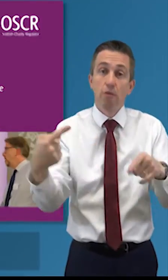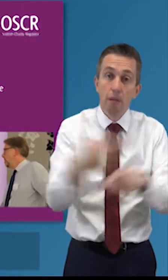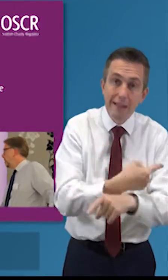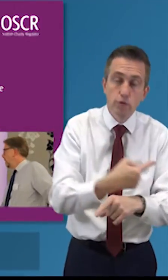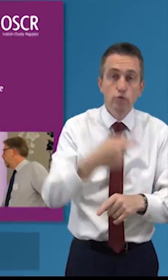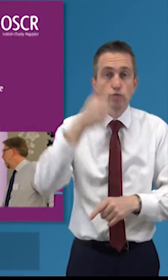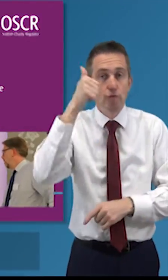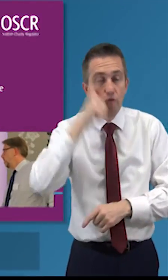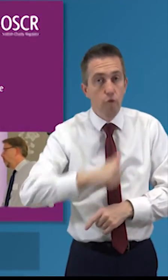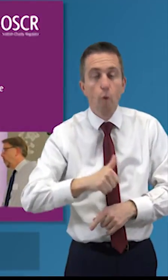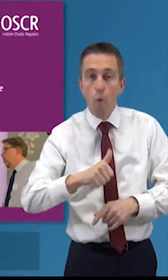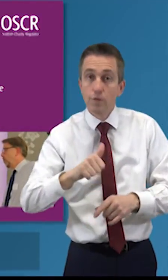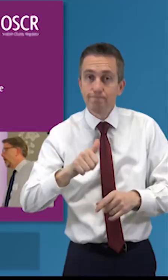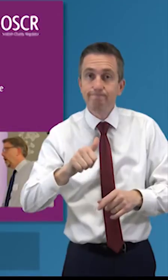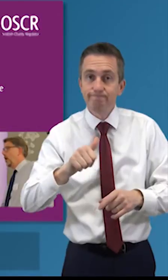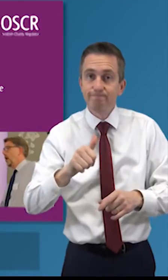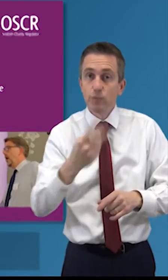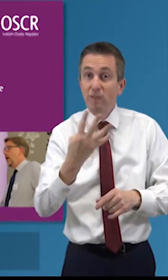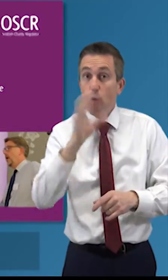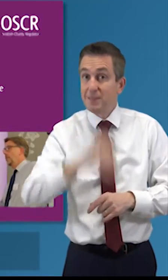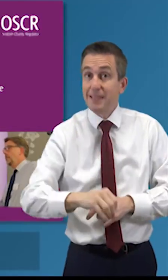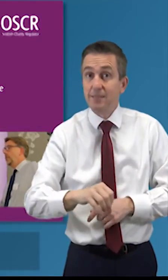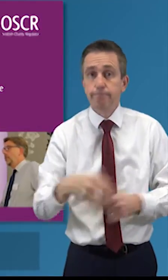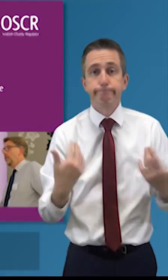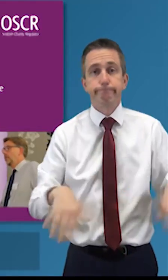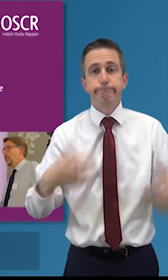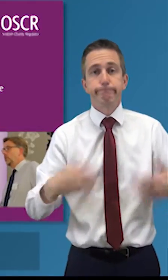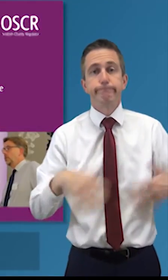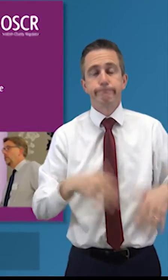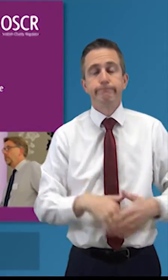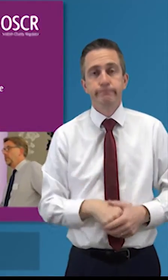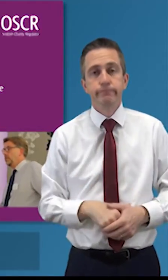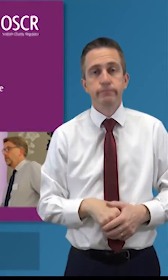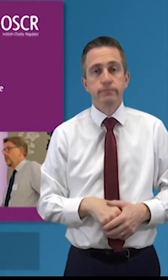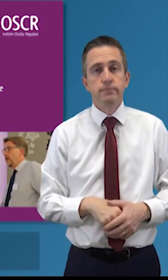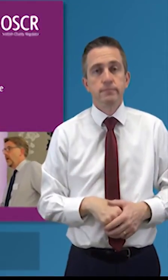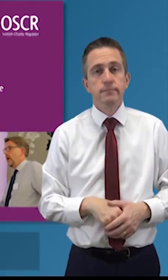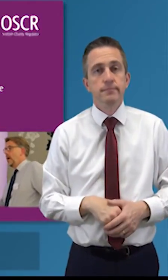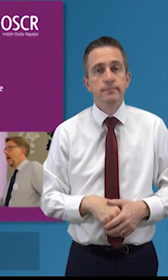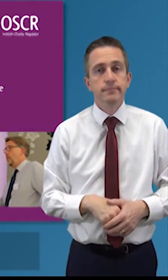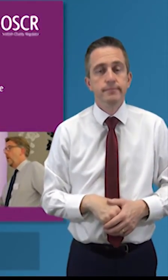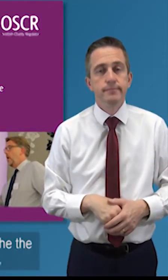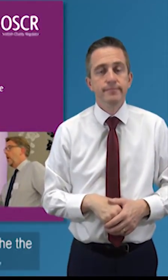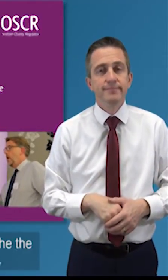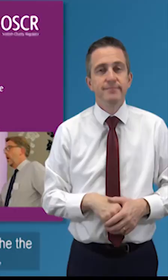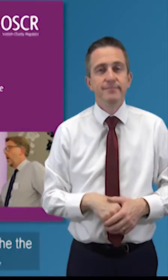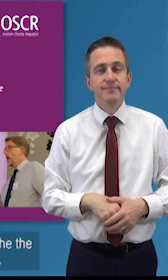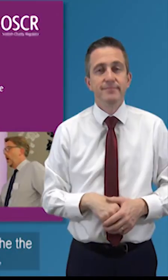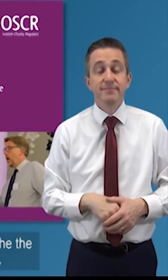issues and reporting uh you're reporting uh misdeeds um